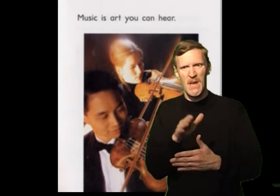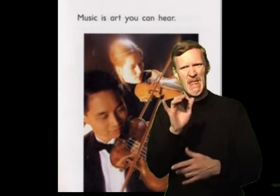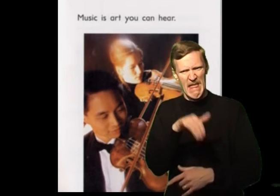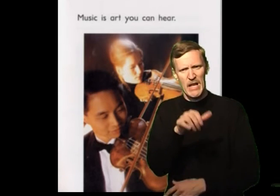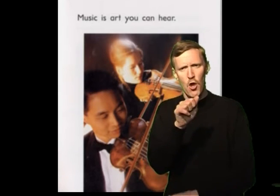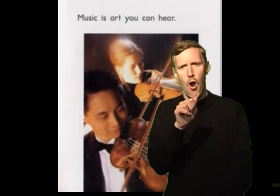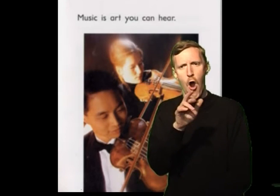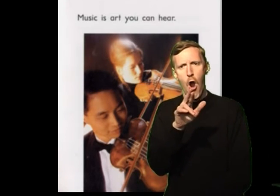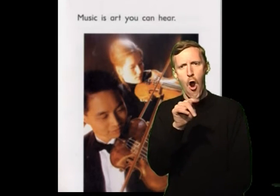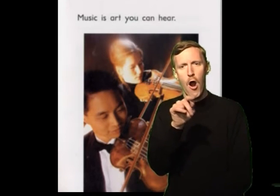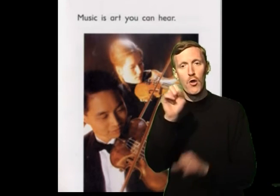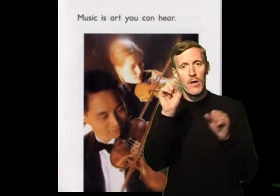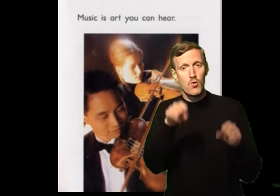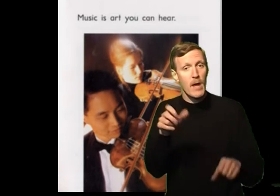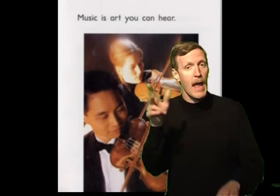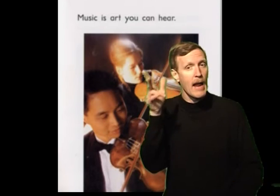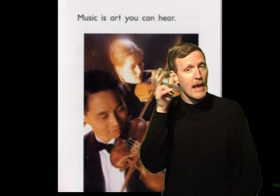Music is art you can hear.